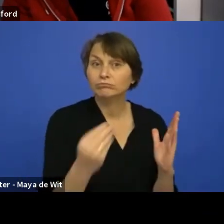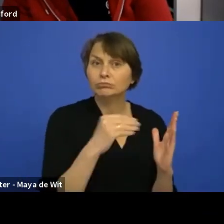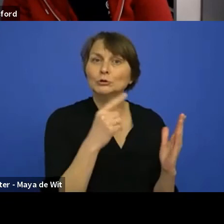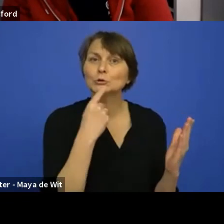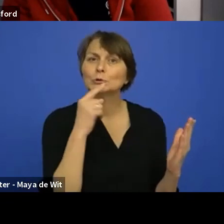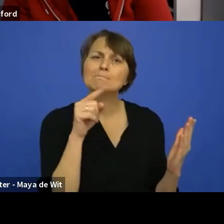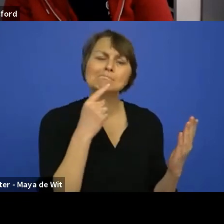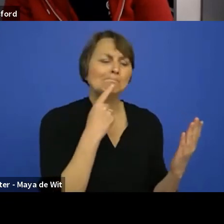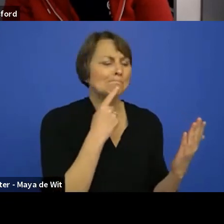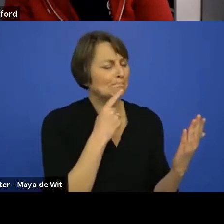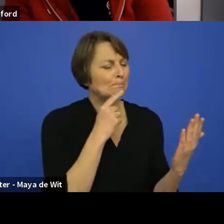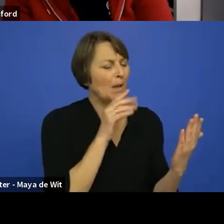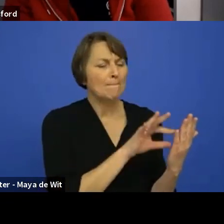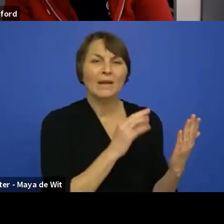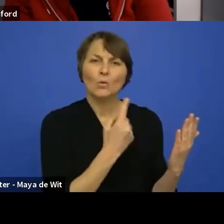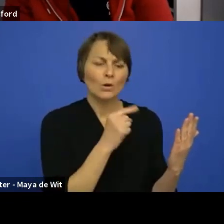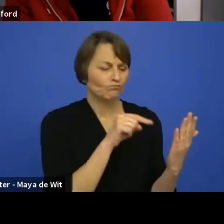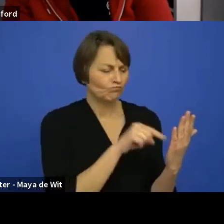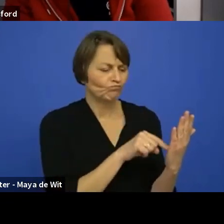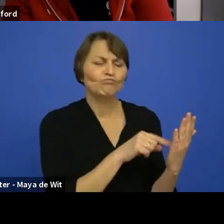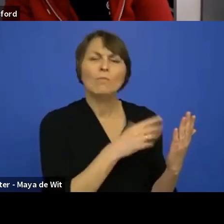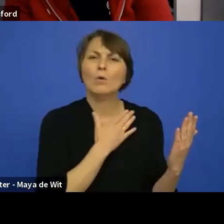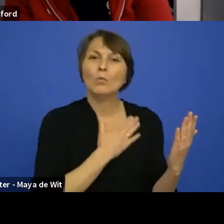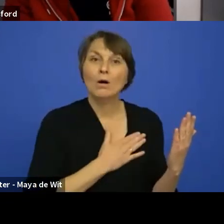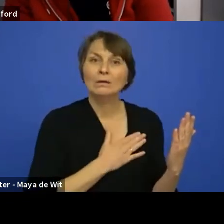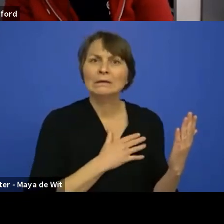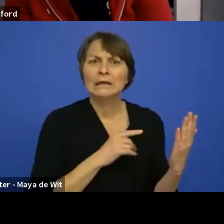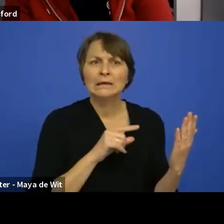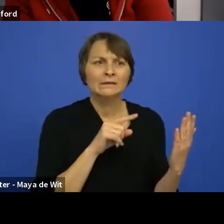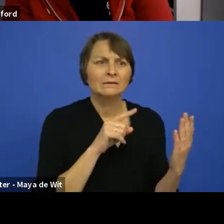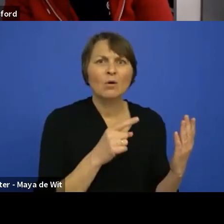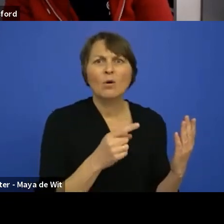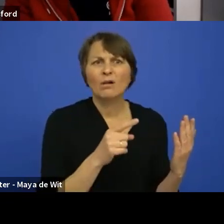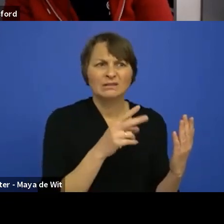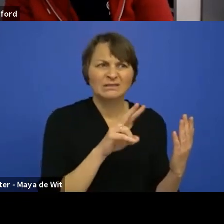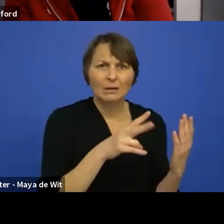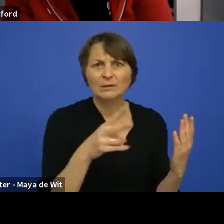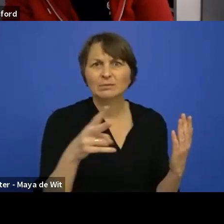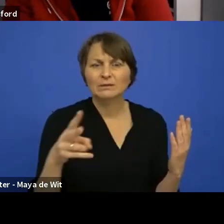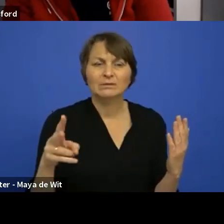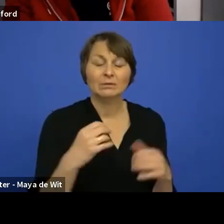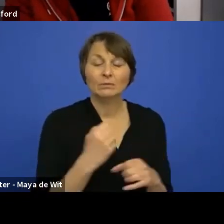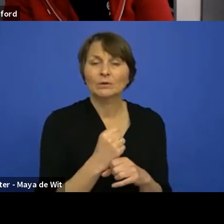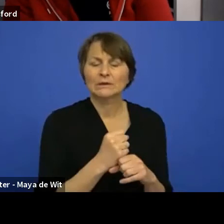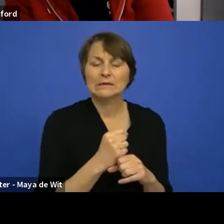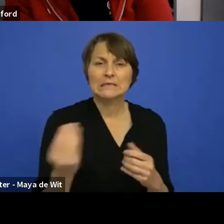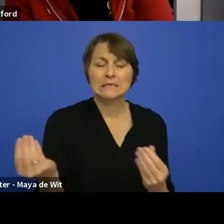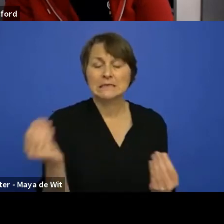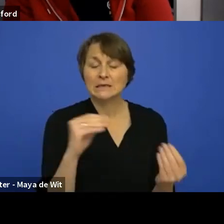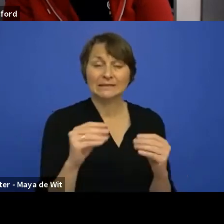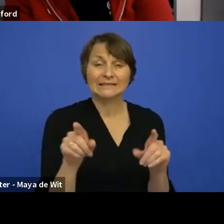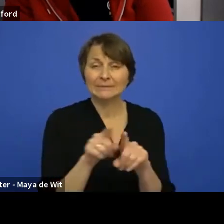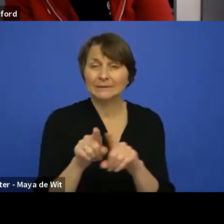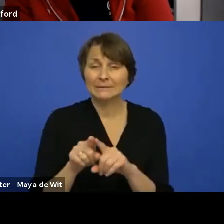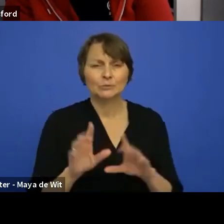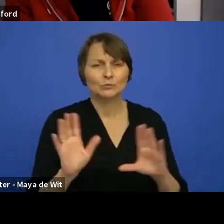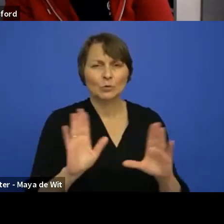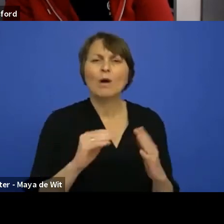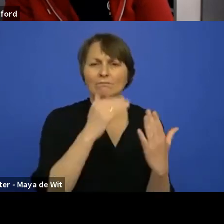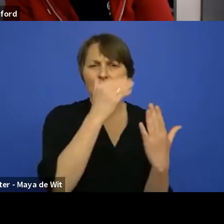working on this one. So we don't duplicate all the work and you don't have to come up with what components to work on. So there will be a list of all the components that we intend